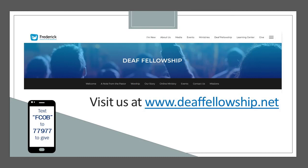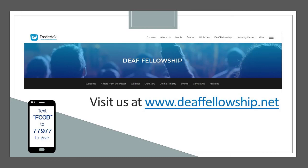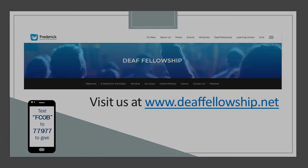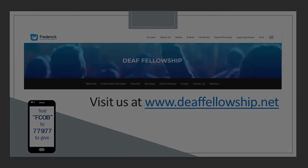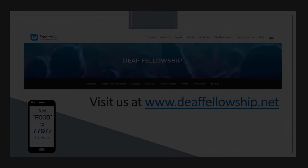kings. Tailor kings where King kings is,